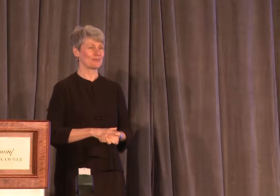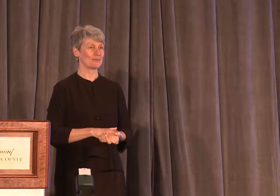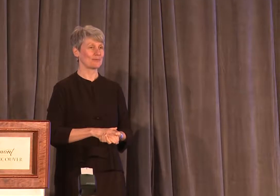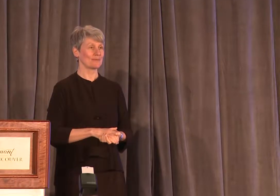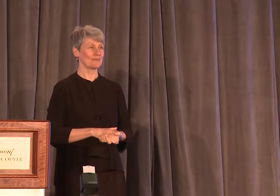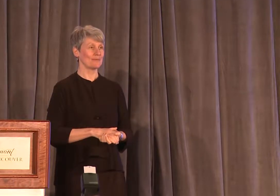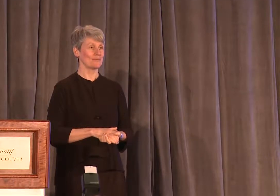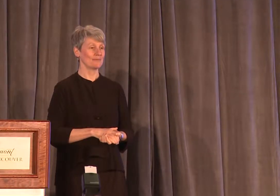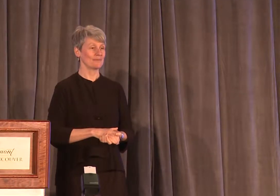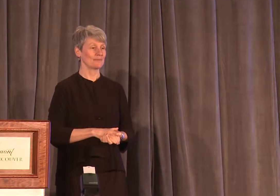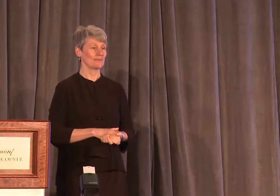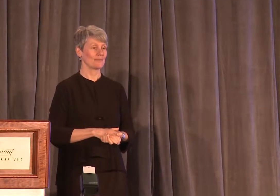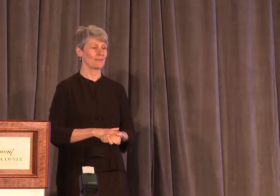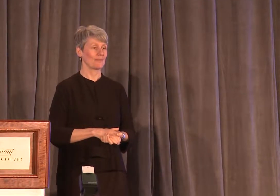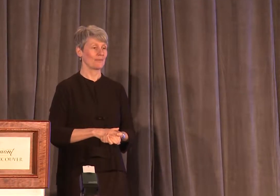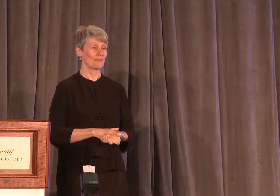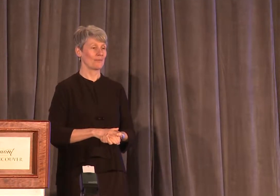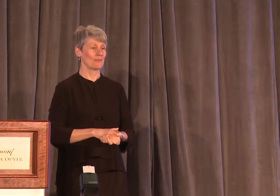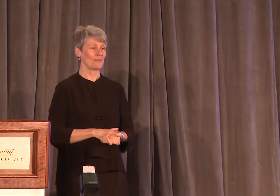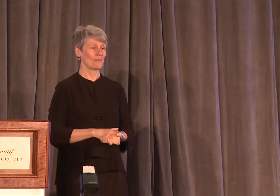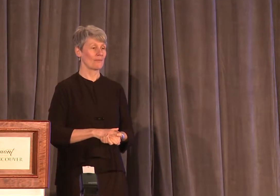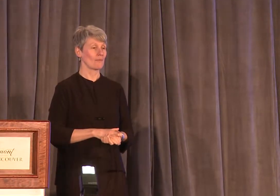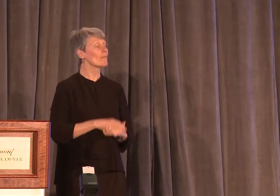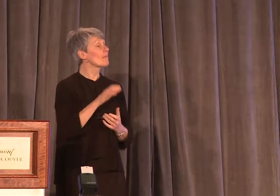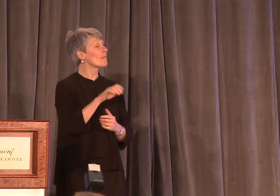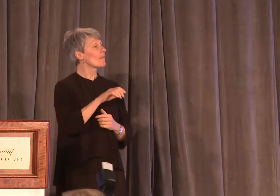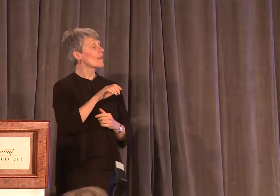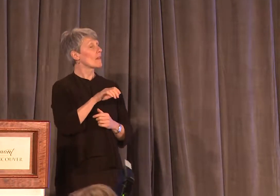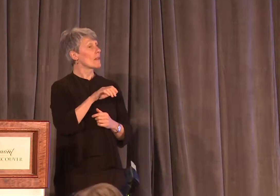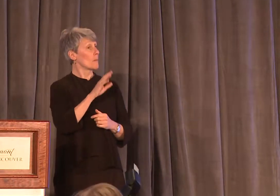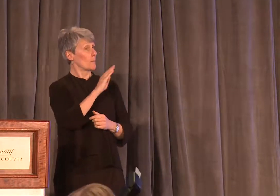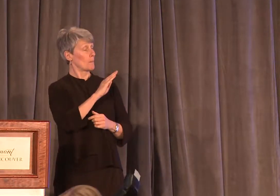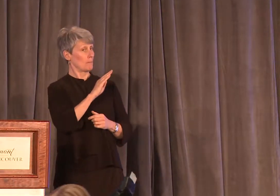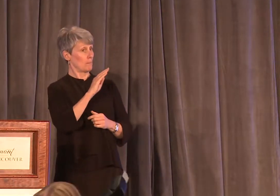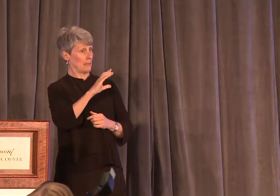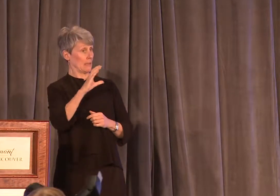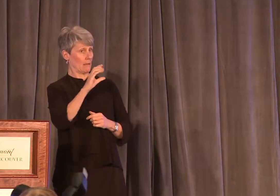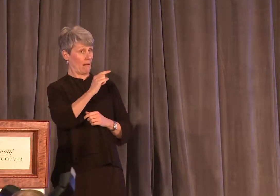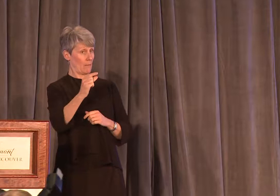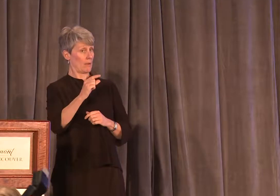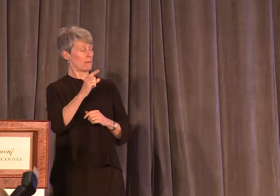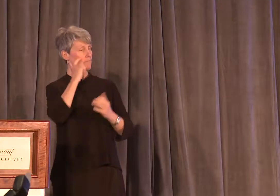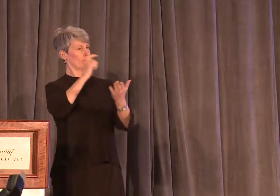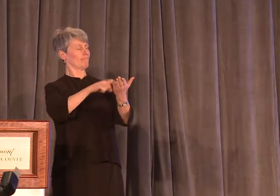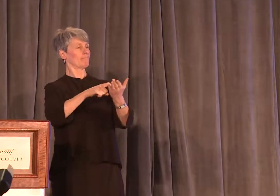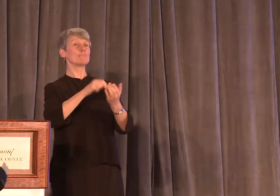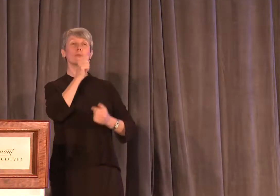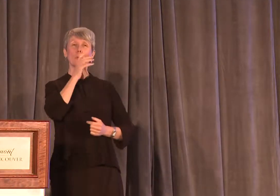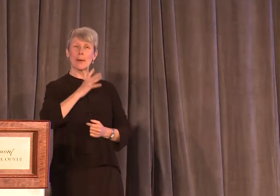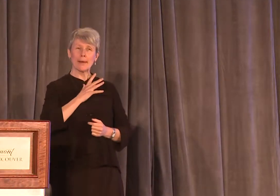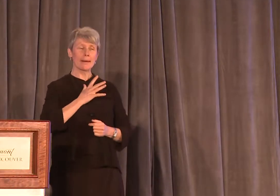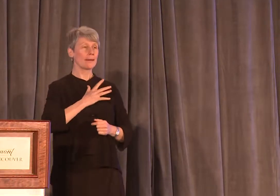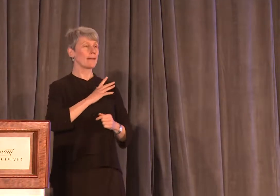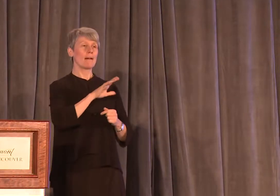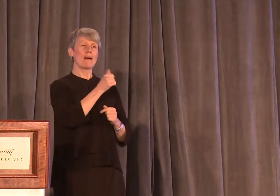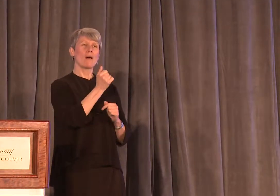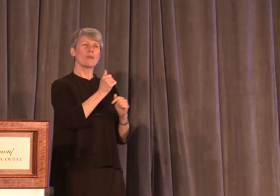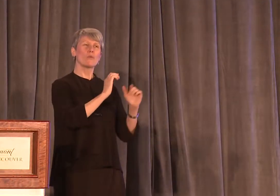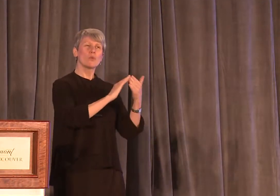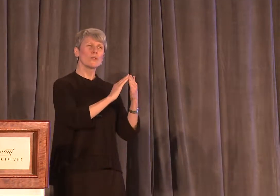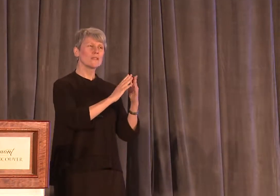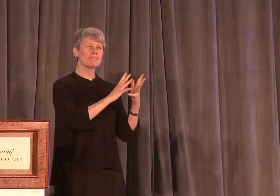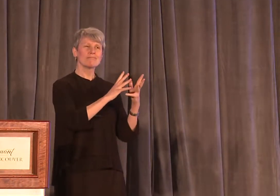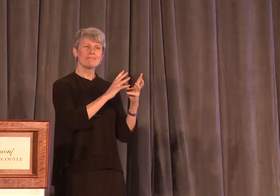But, in fact, I would argue that they are investing in women and vulnerable communities in things